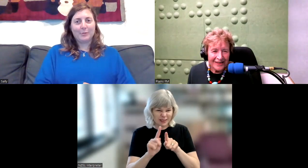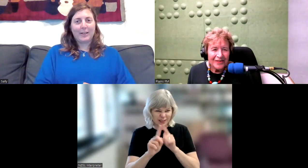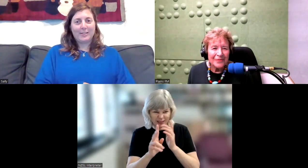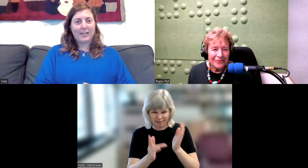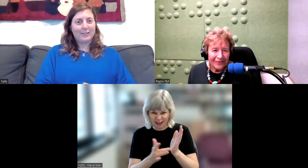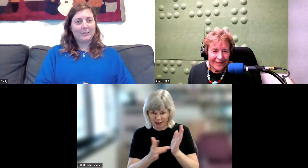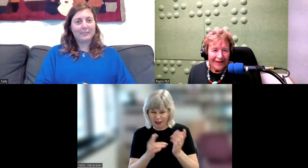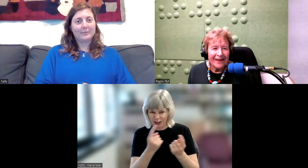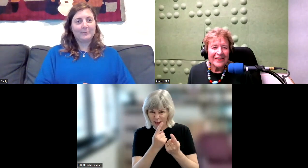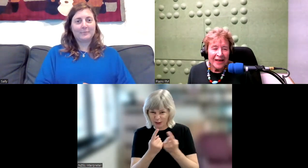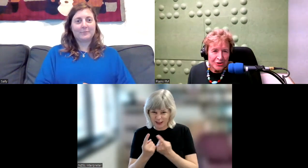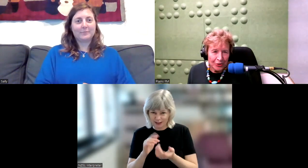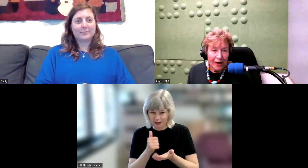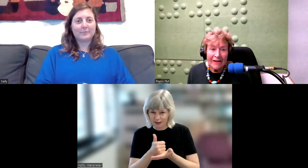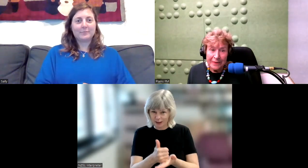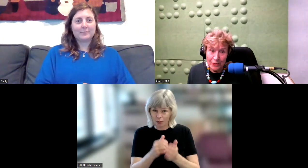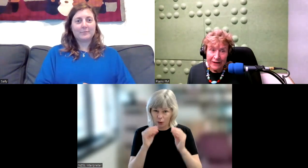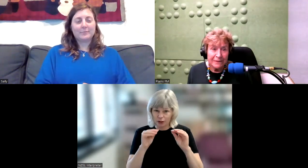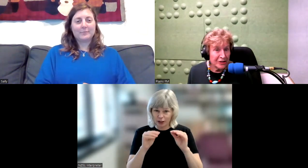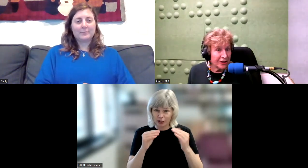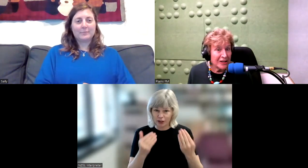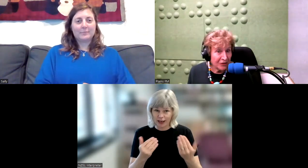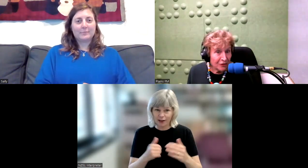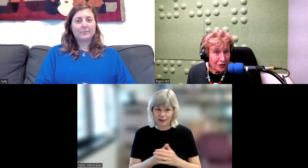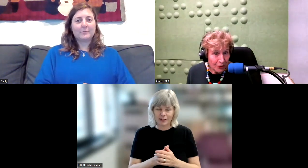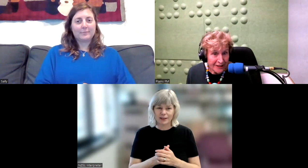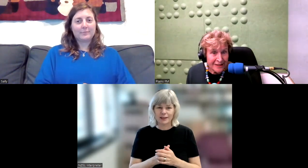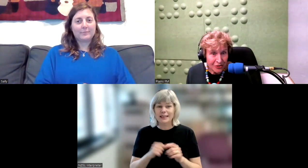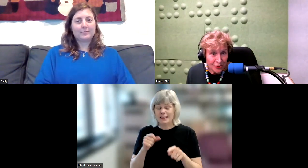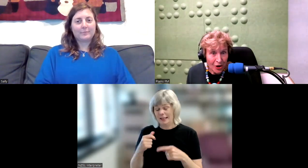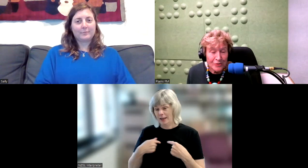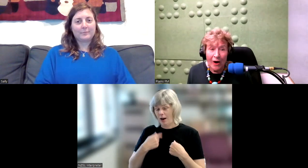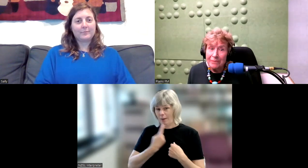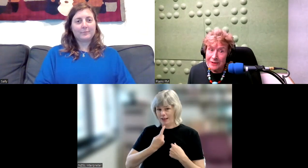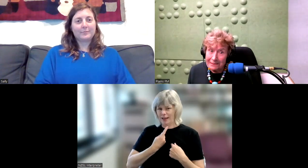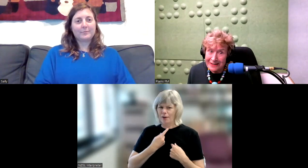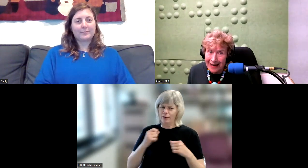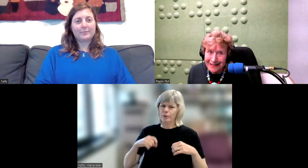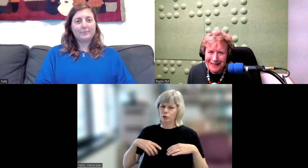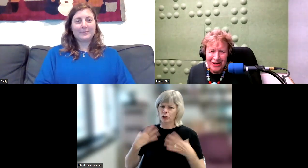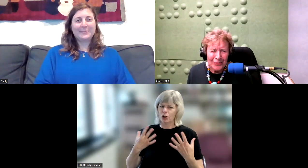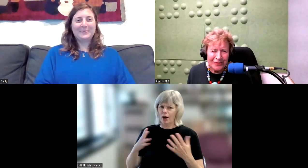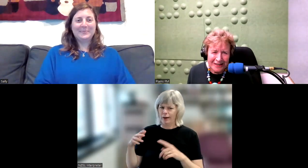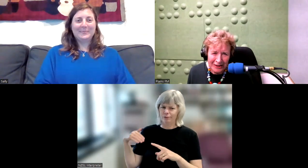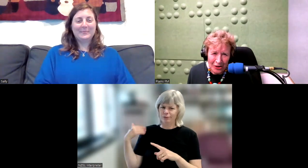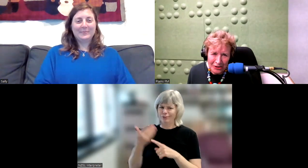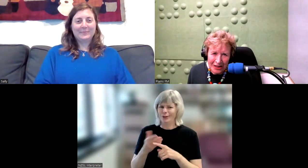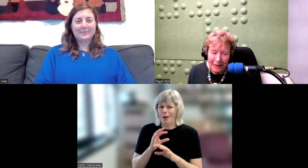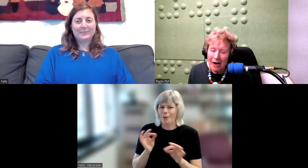education. They do. Now I've been away from education for a few years, as you know, so I'm not up to date with the technology, but